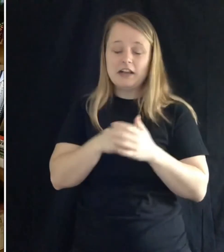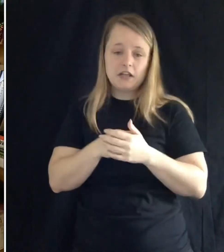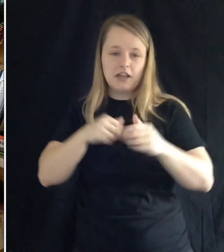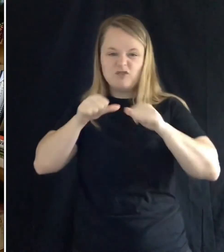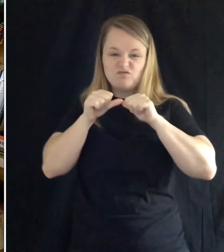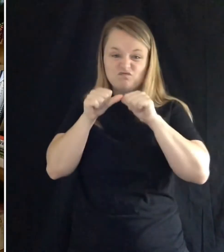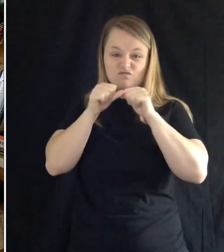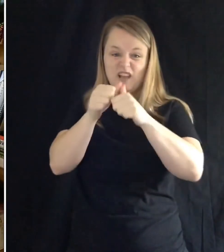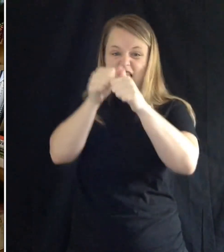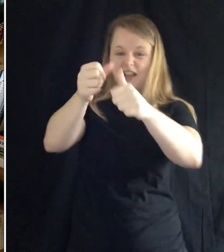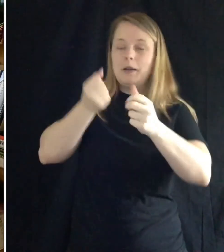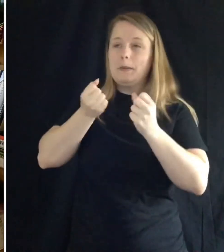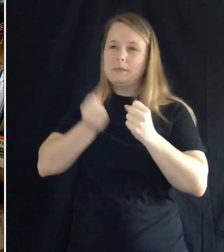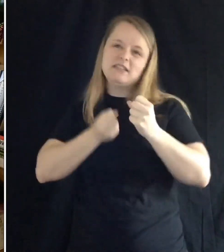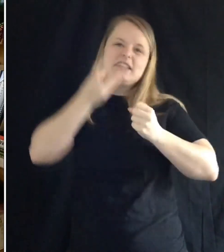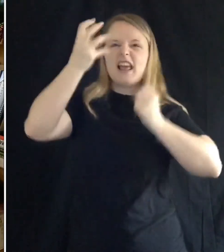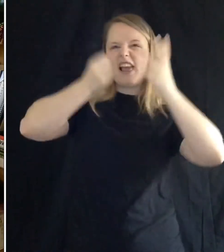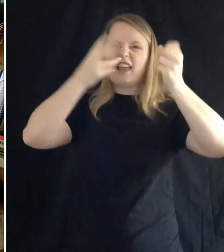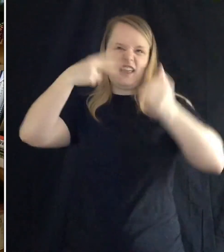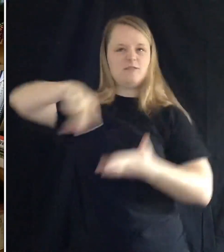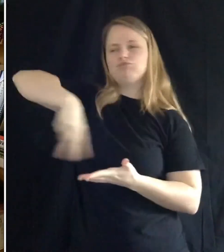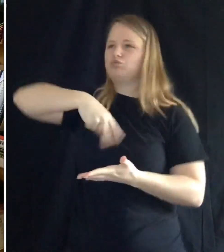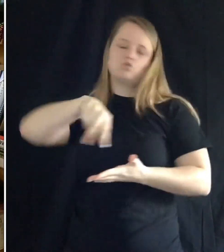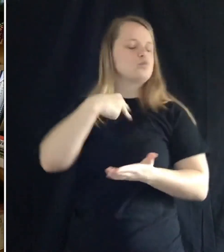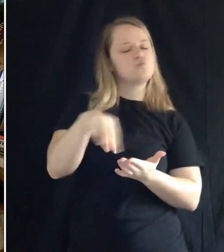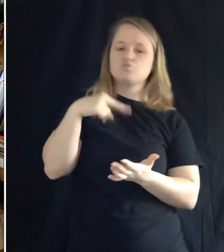singing and dancing.